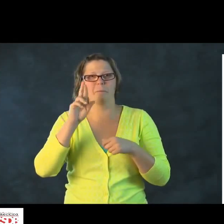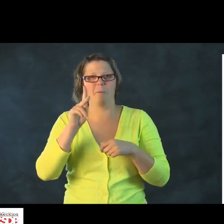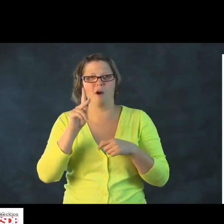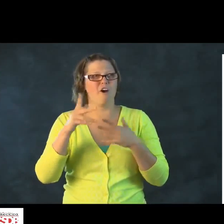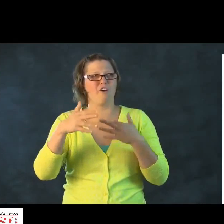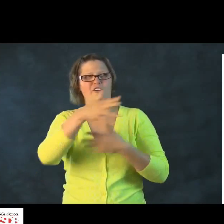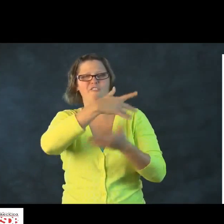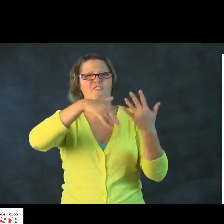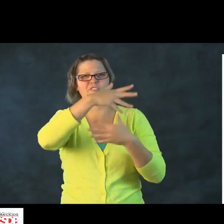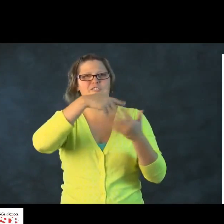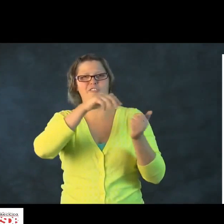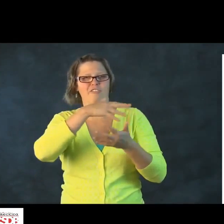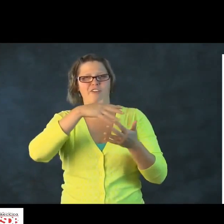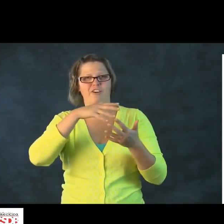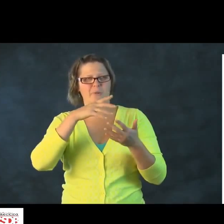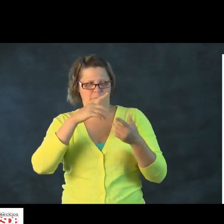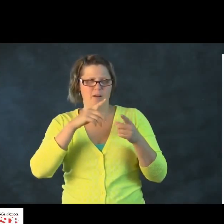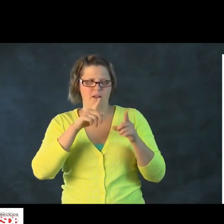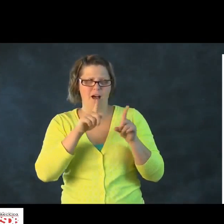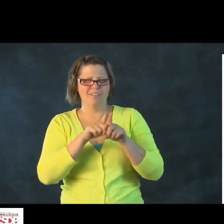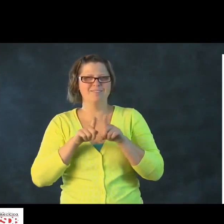You could take your child to the park.